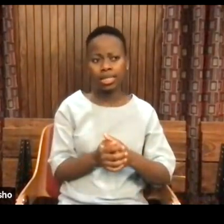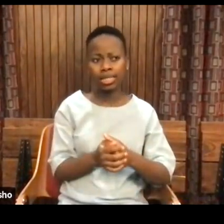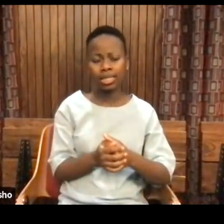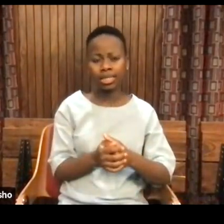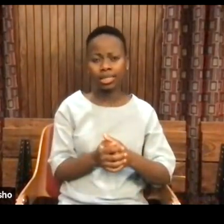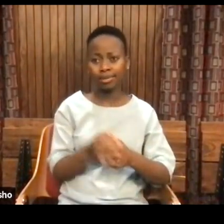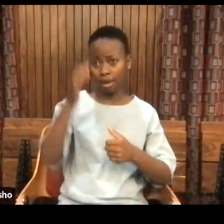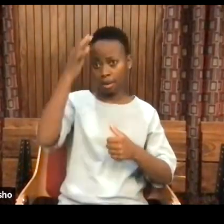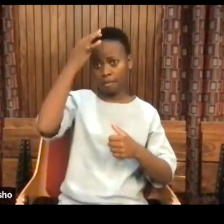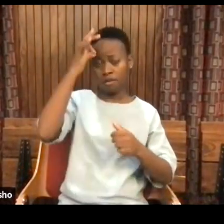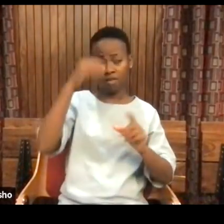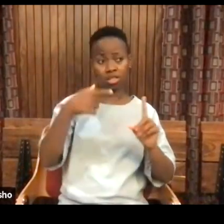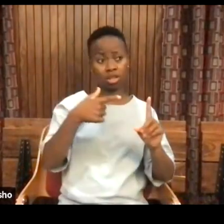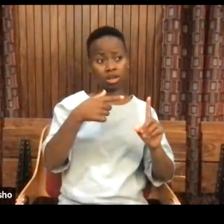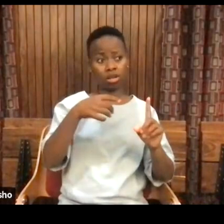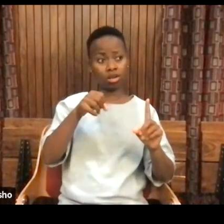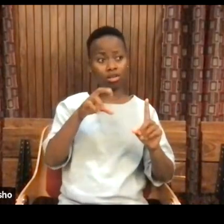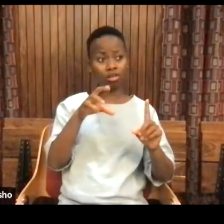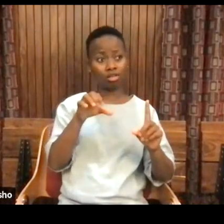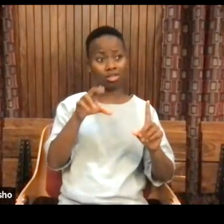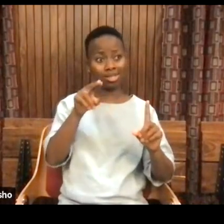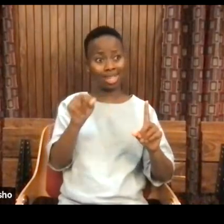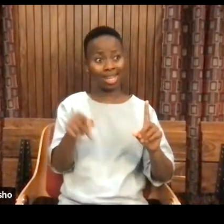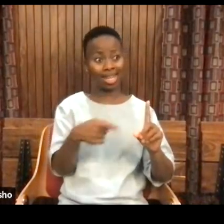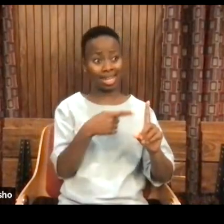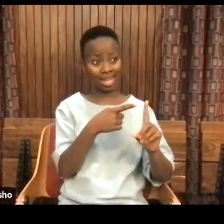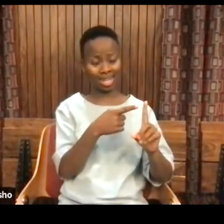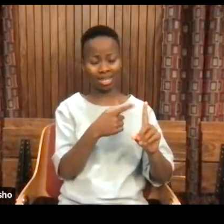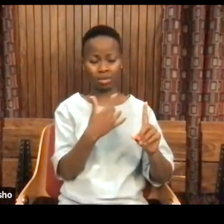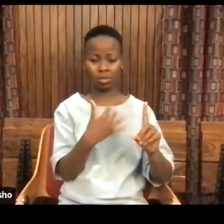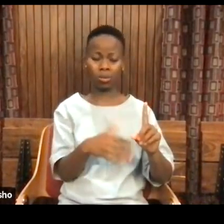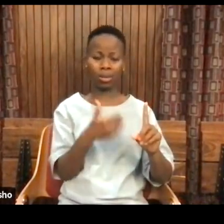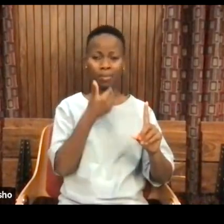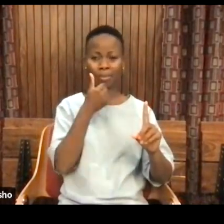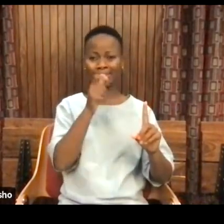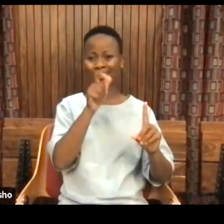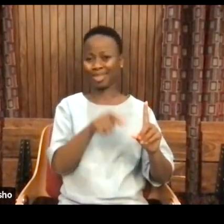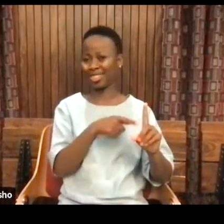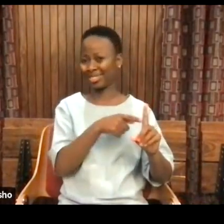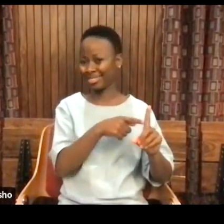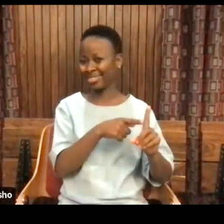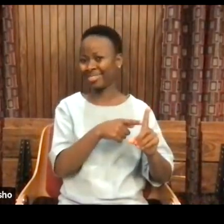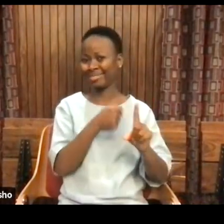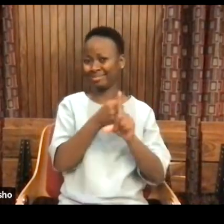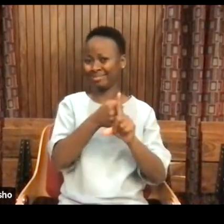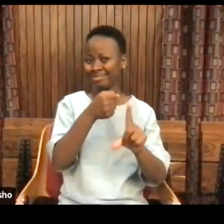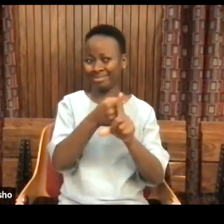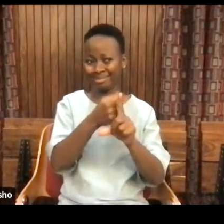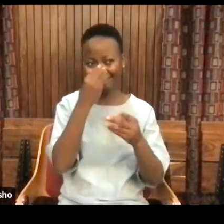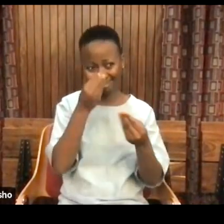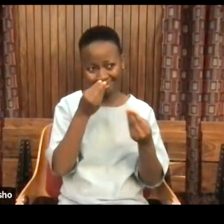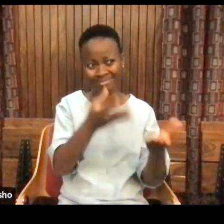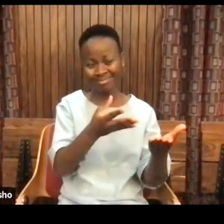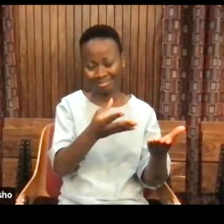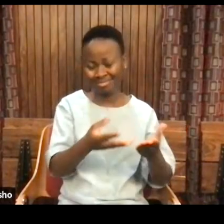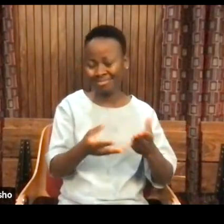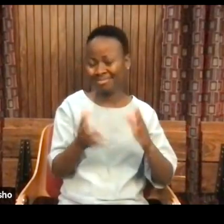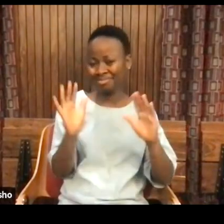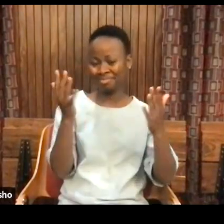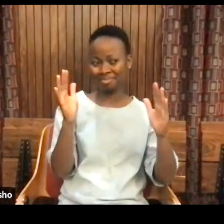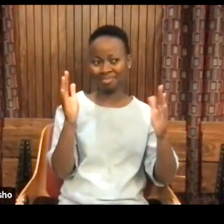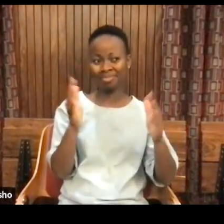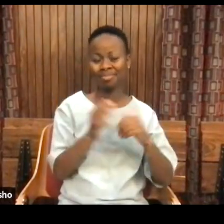Professor Gordon, you you're quoted, you know, one of the greatest to ever do it. I'm just having that moment right now.